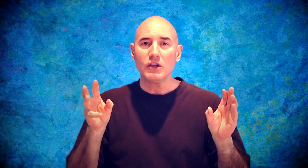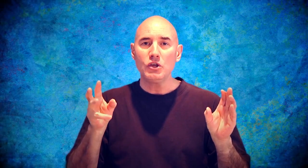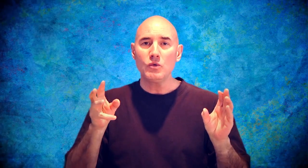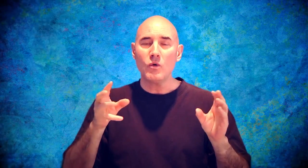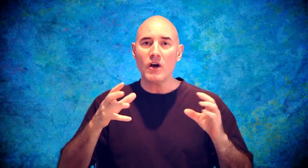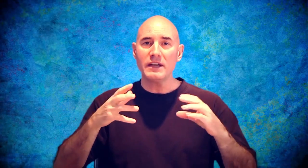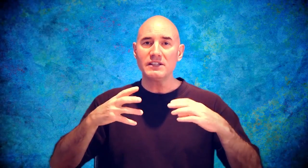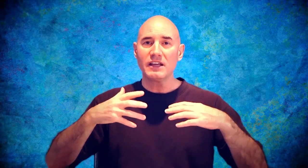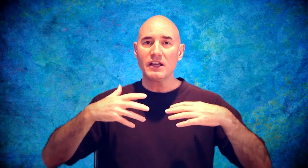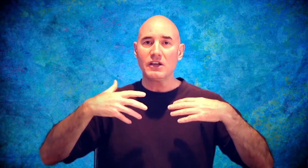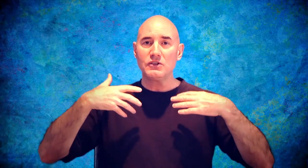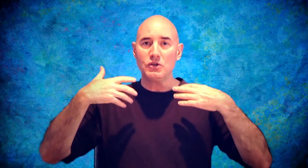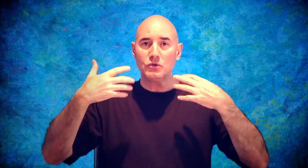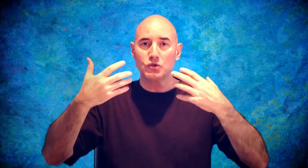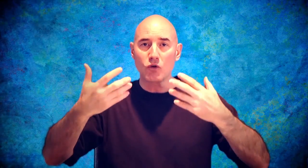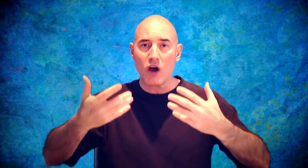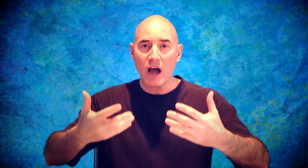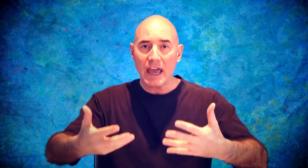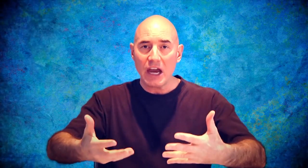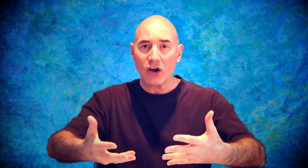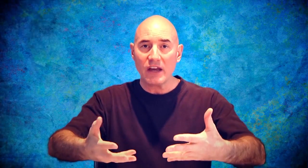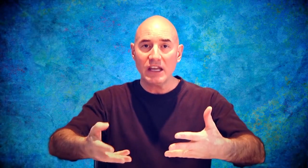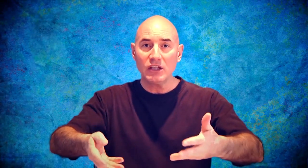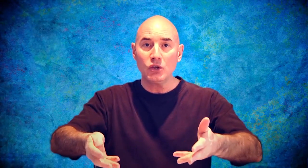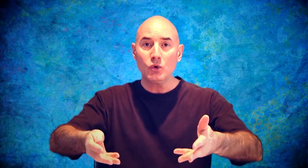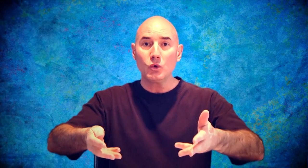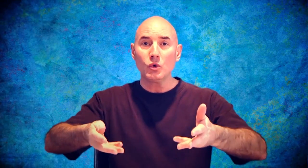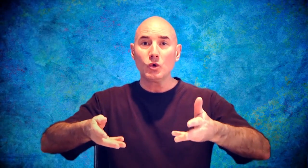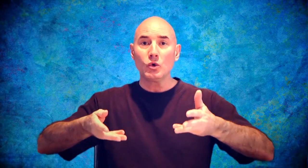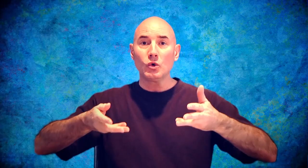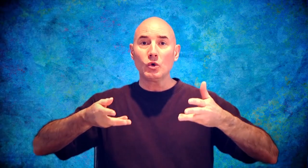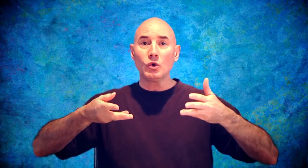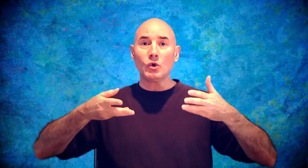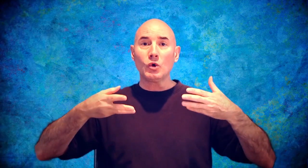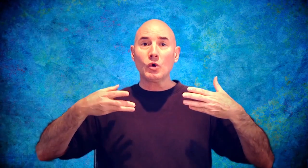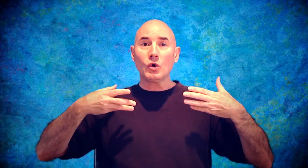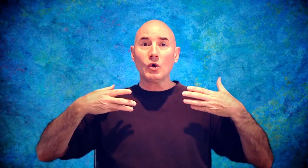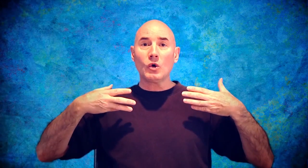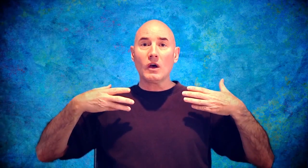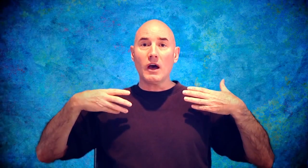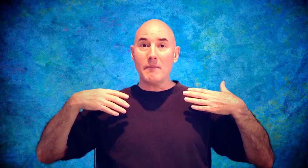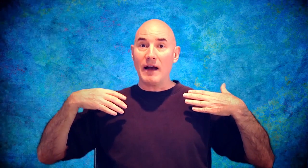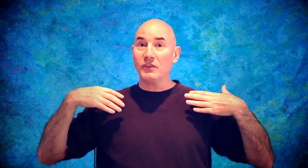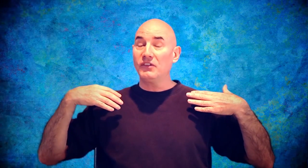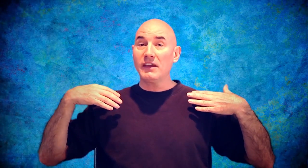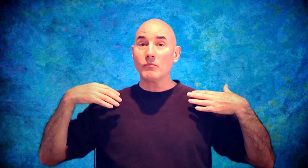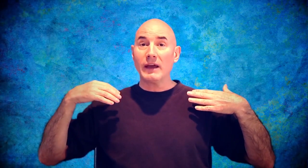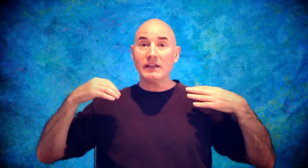You want to draw air in about the same rate